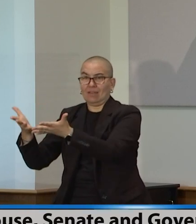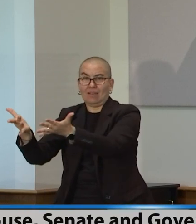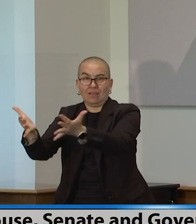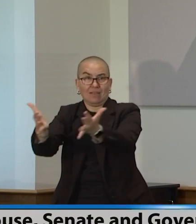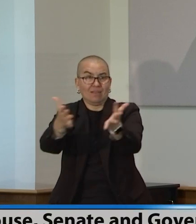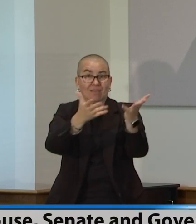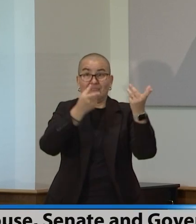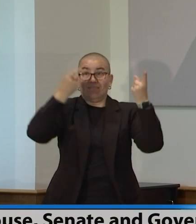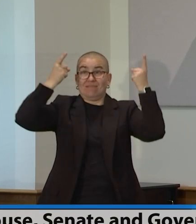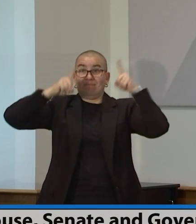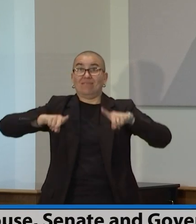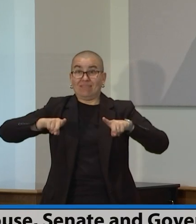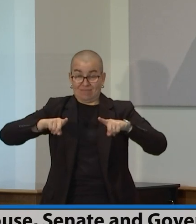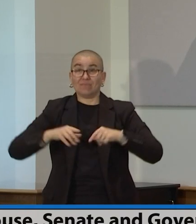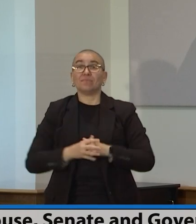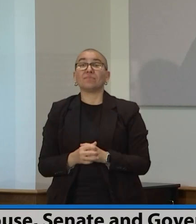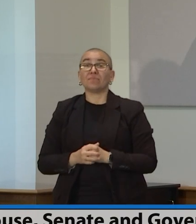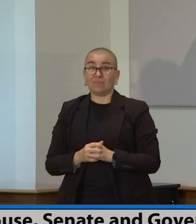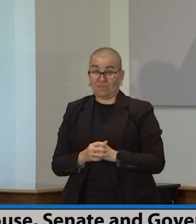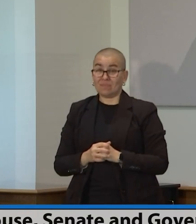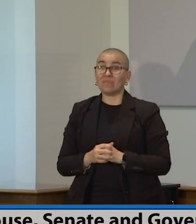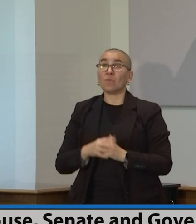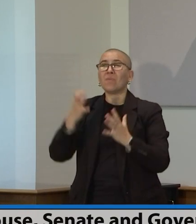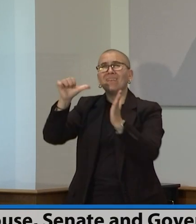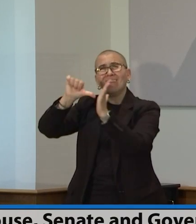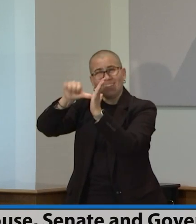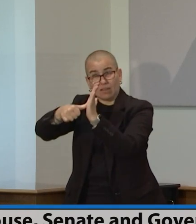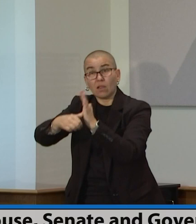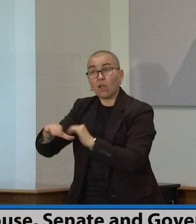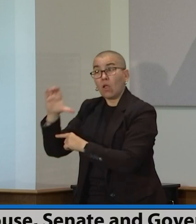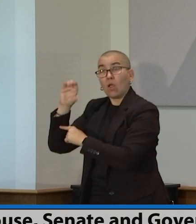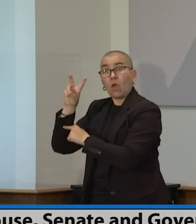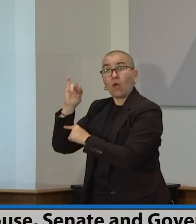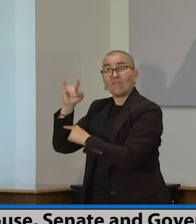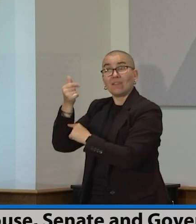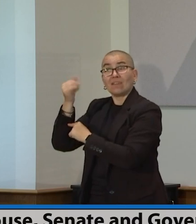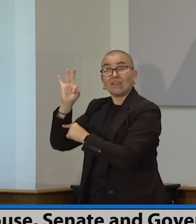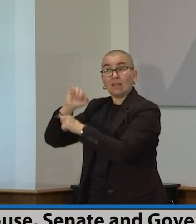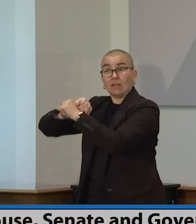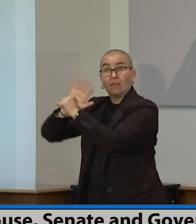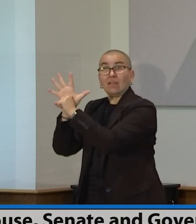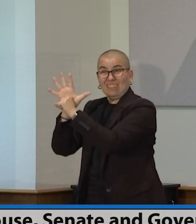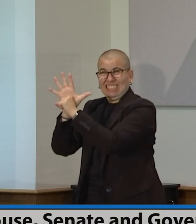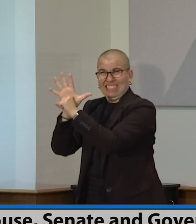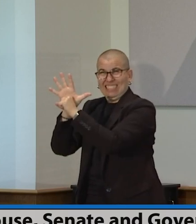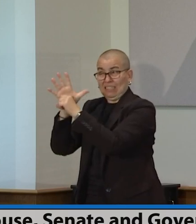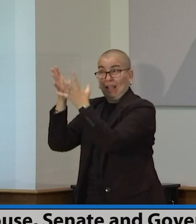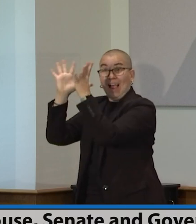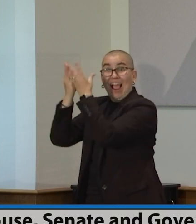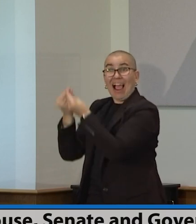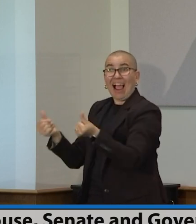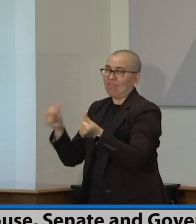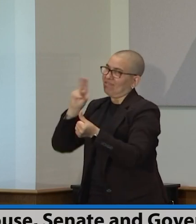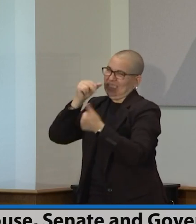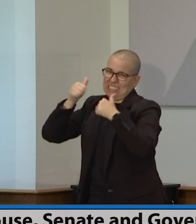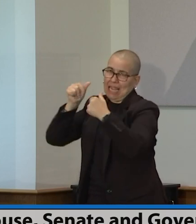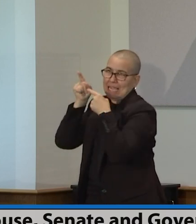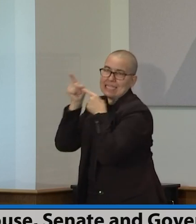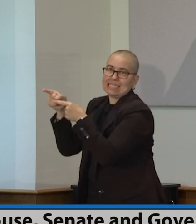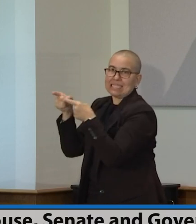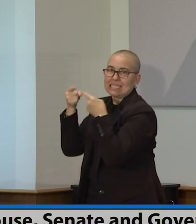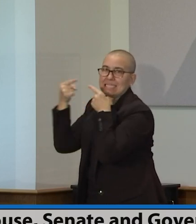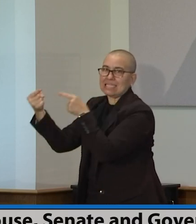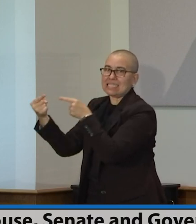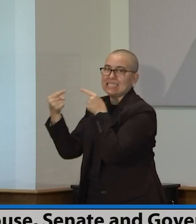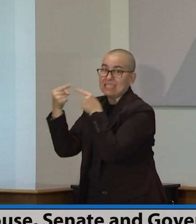manner, to understand that COVID and the battle against COVID isn't totally done, but we have moved into a new phase. We have moved into a new phase where Minnesotans